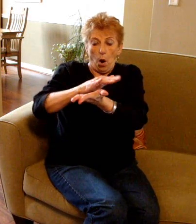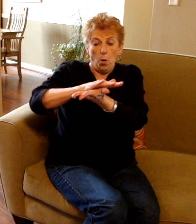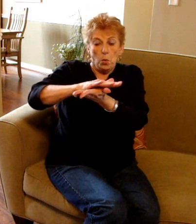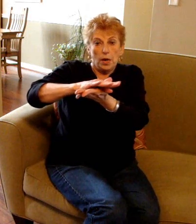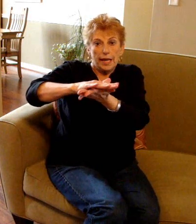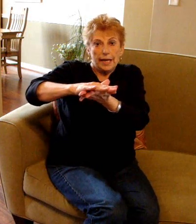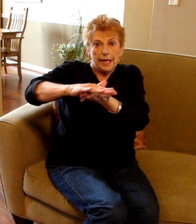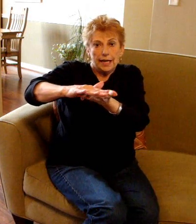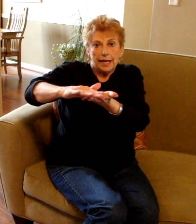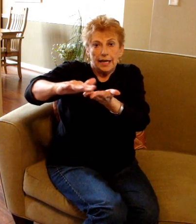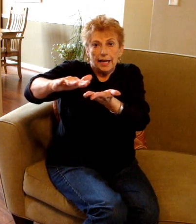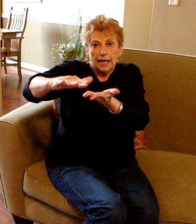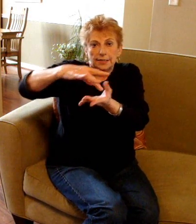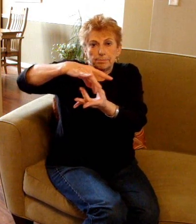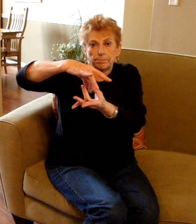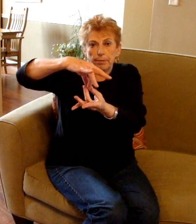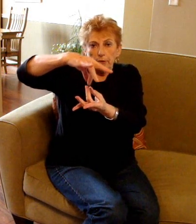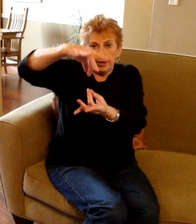Holy Spirit.